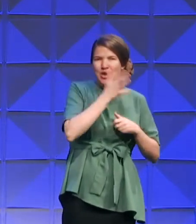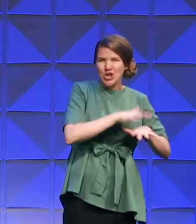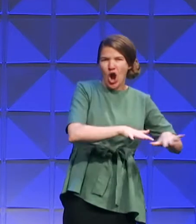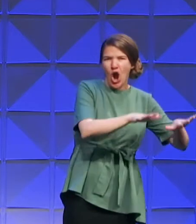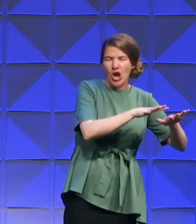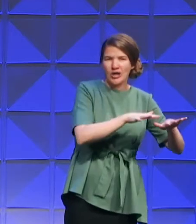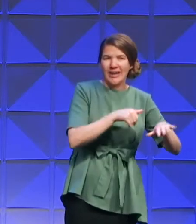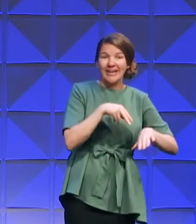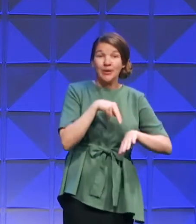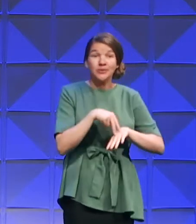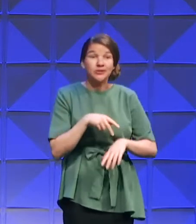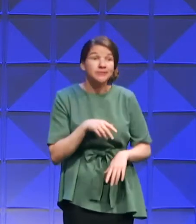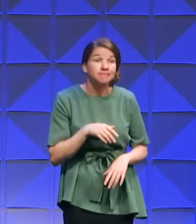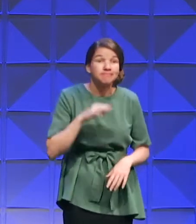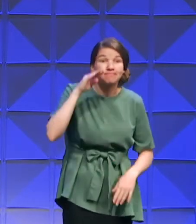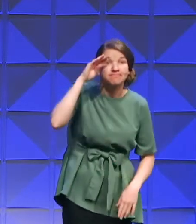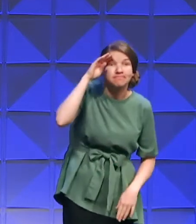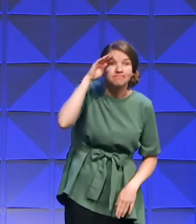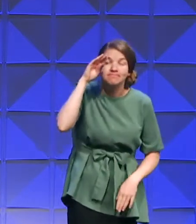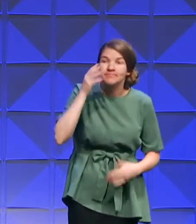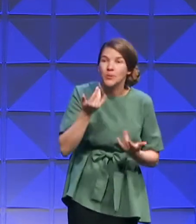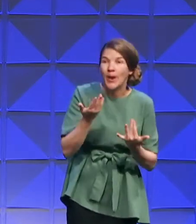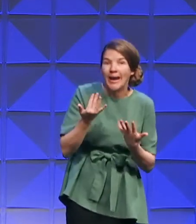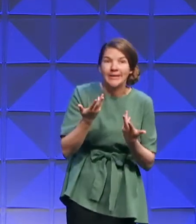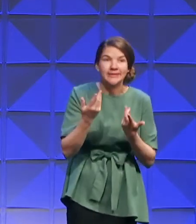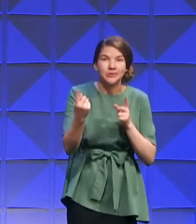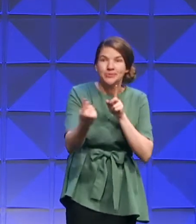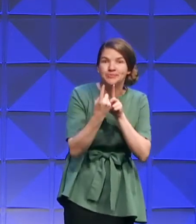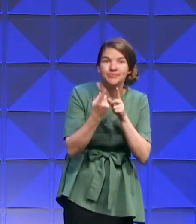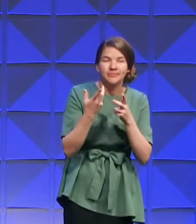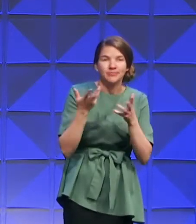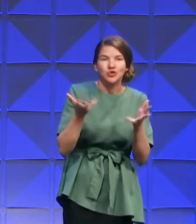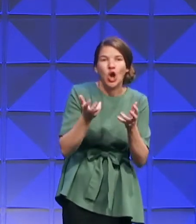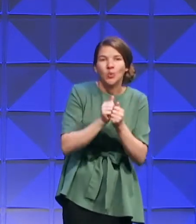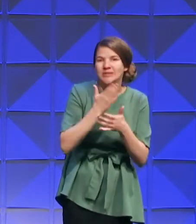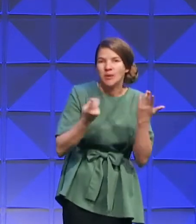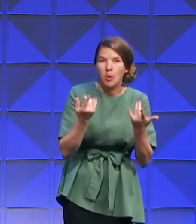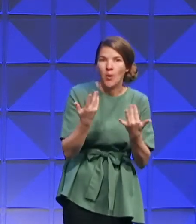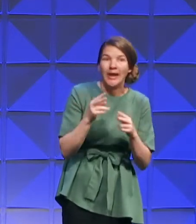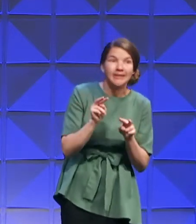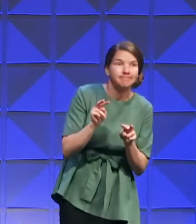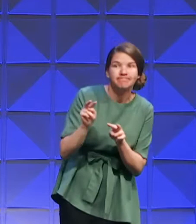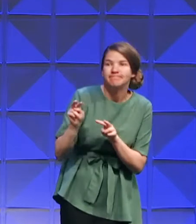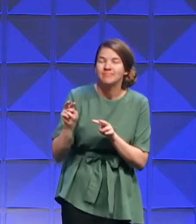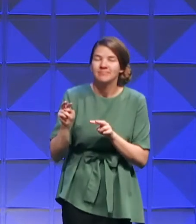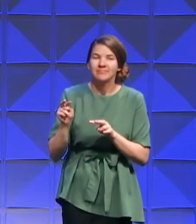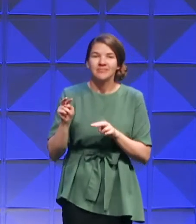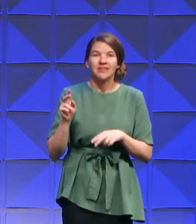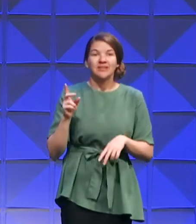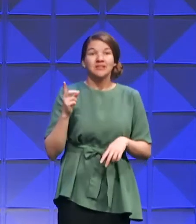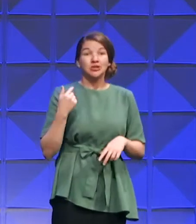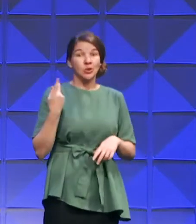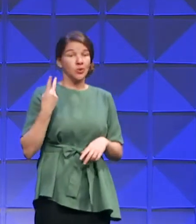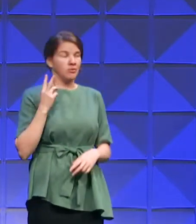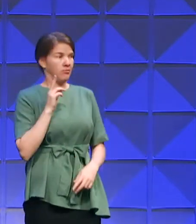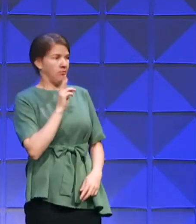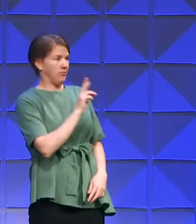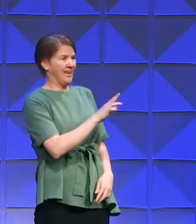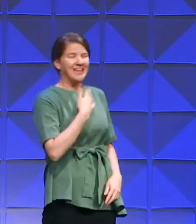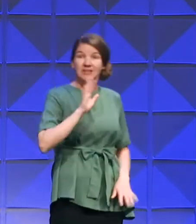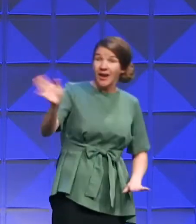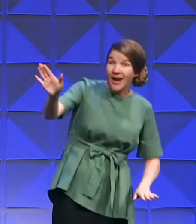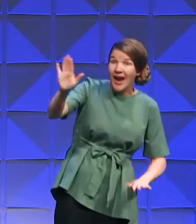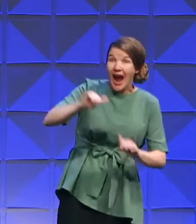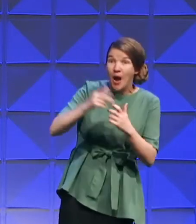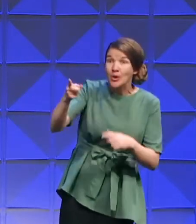someone to come by that he could talk to. He just wanted to talk to somebody. And so as I passed by, he said, how are you? I said,